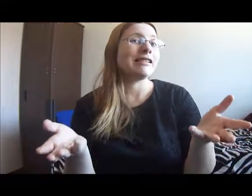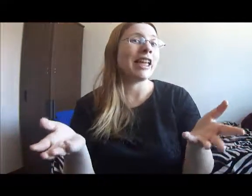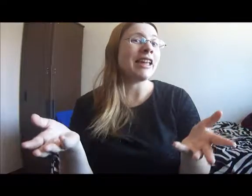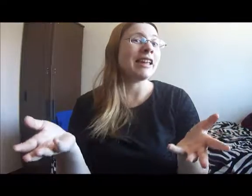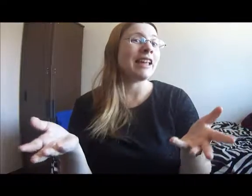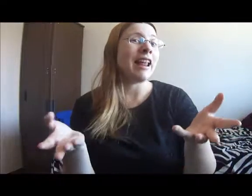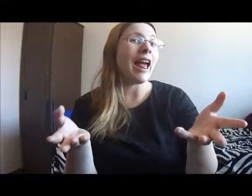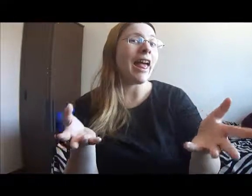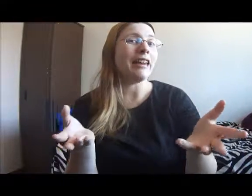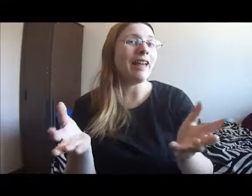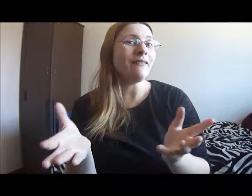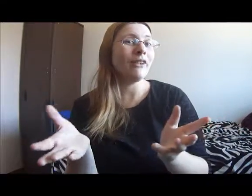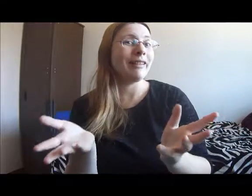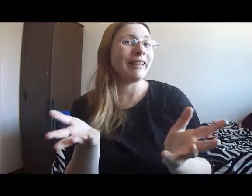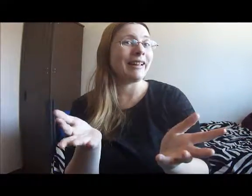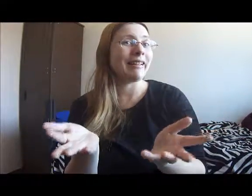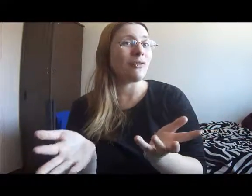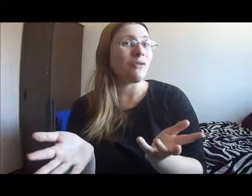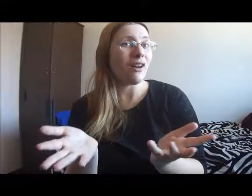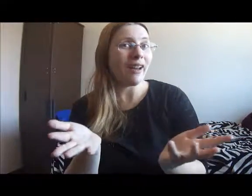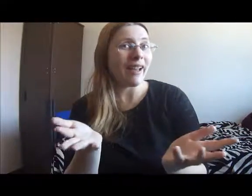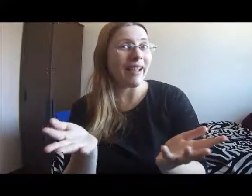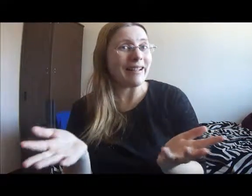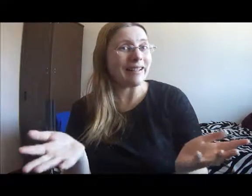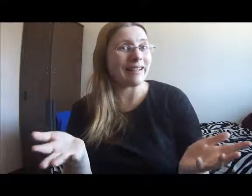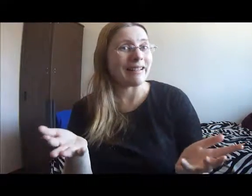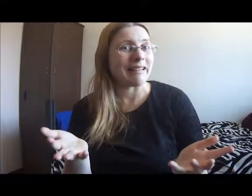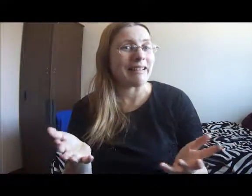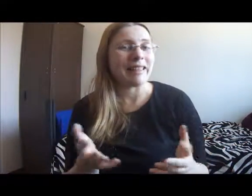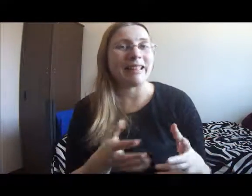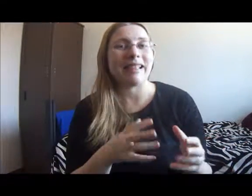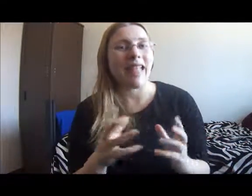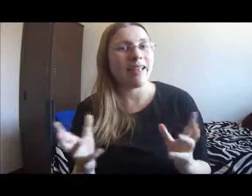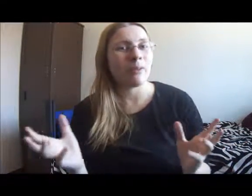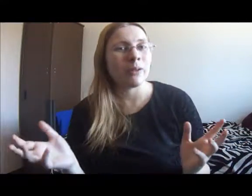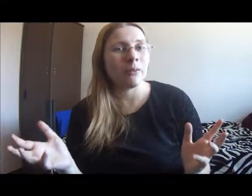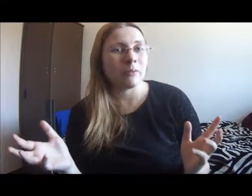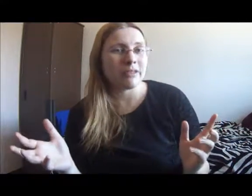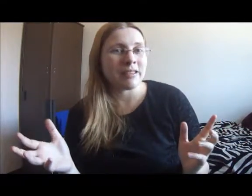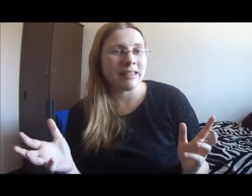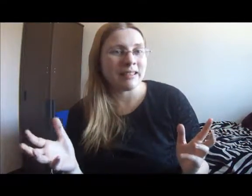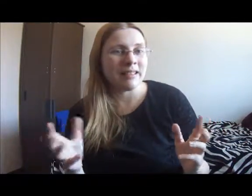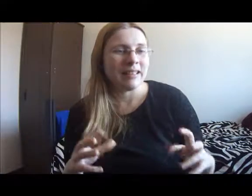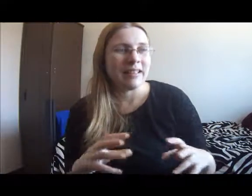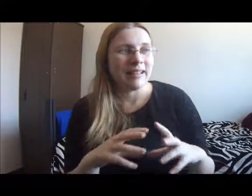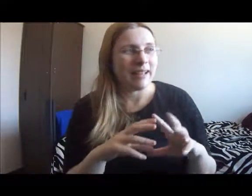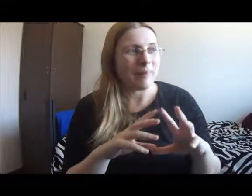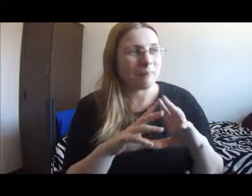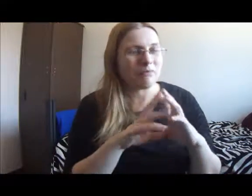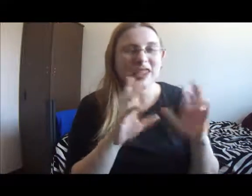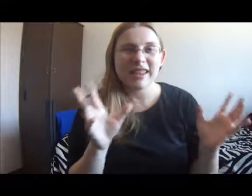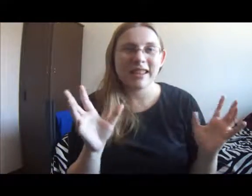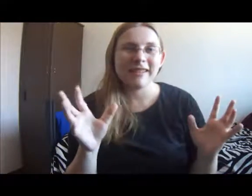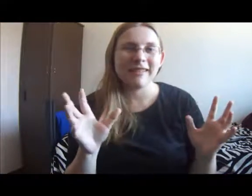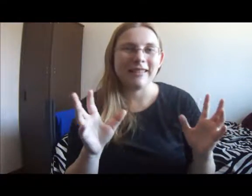Take it and everything is fine. Like is that sort of what we're seeing? I'm really curious